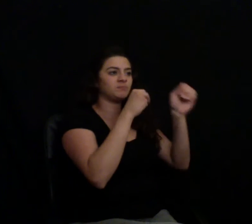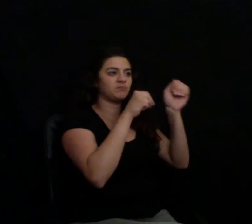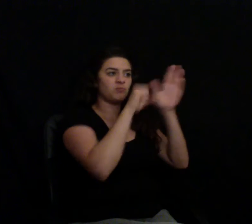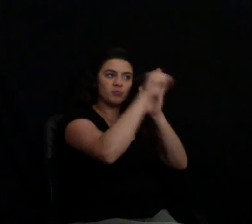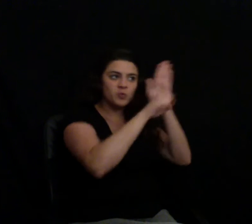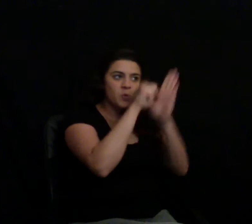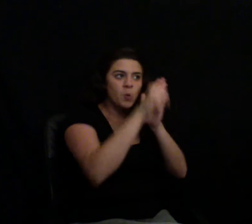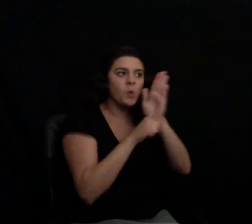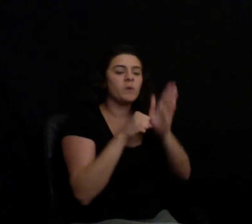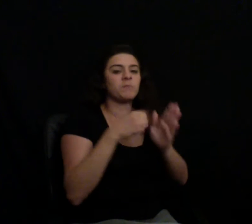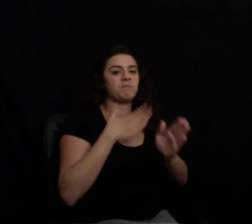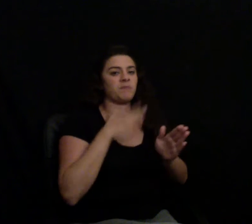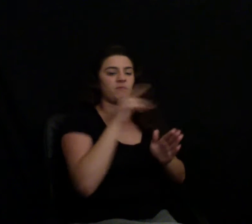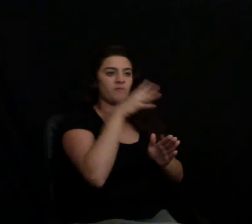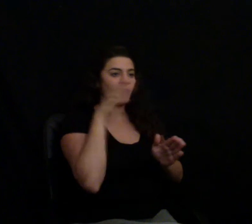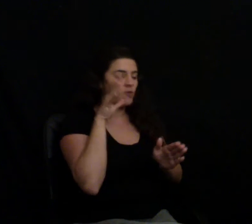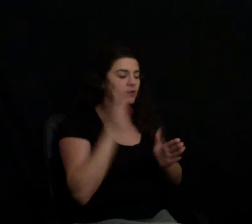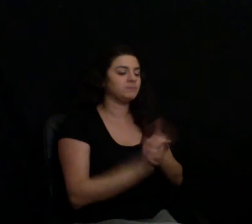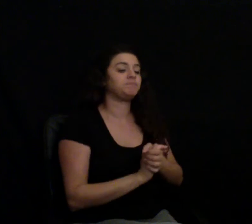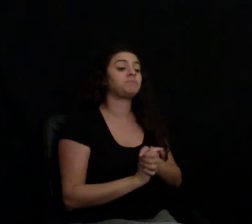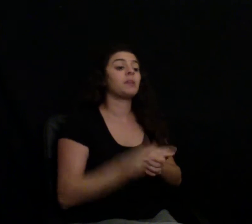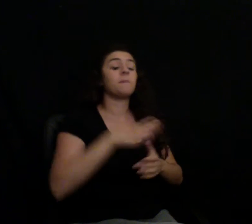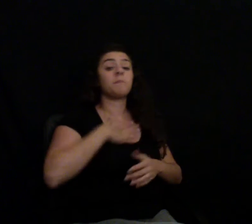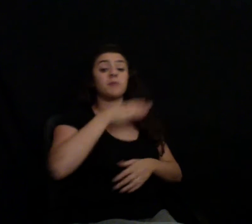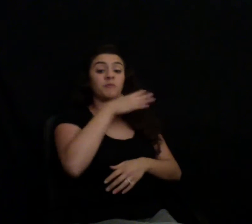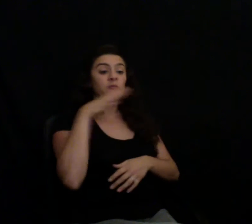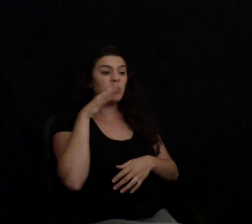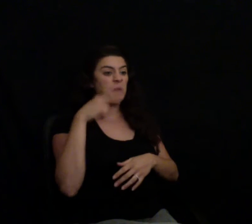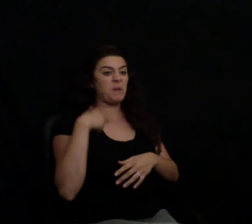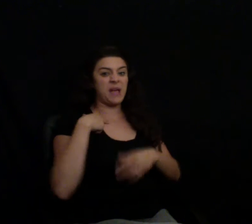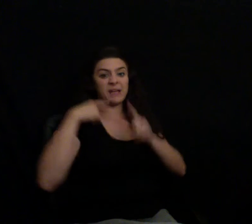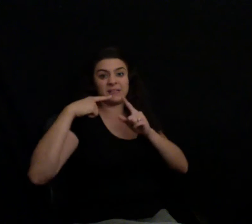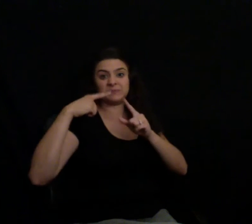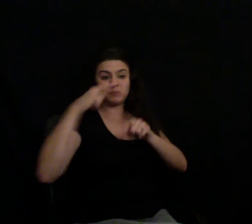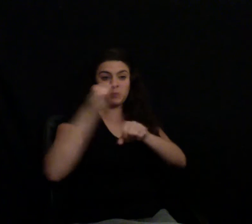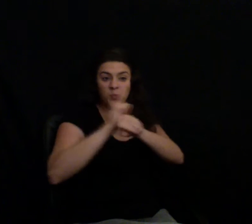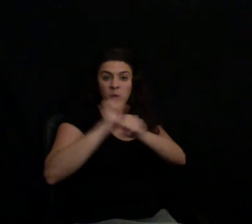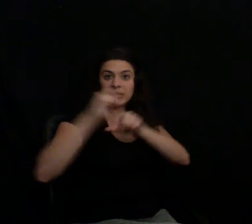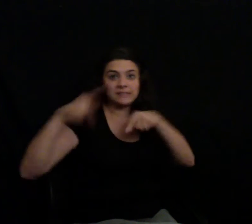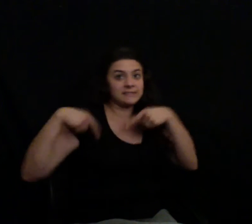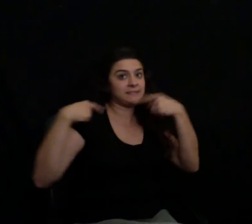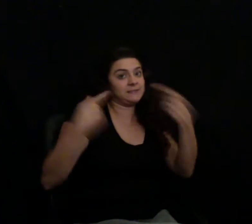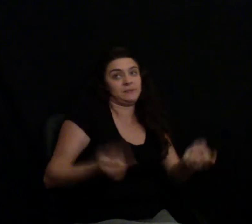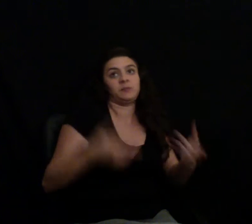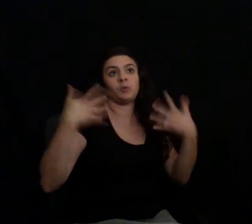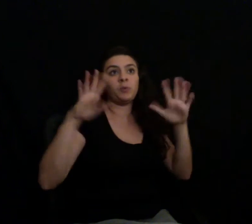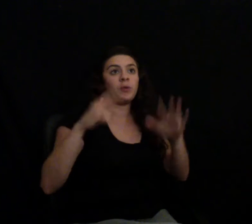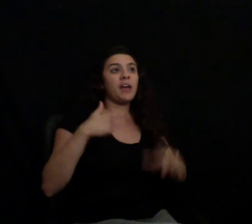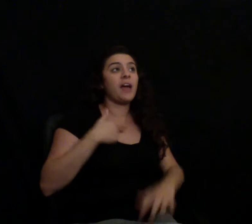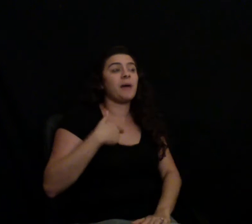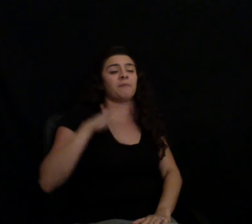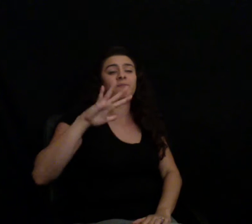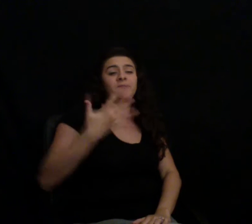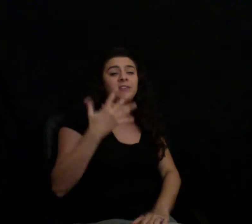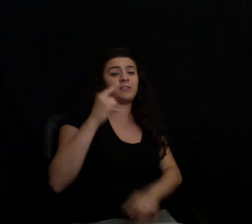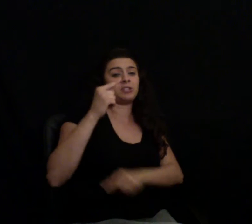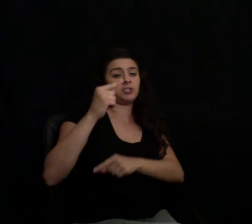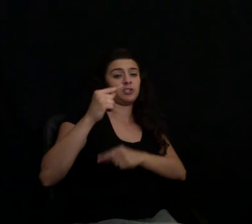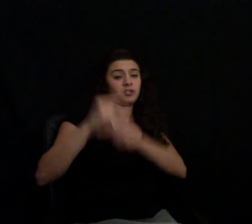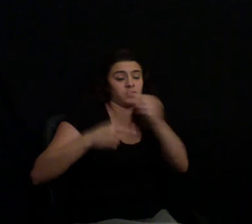life. My kids are at least the fifth generation on this part of the farm, and then the other half of the farm on